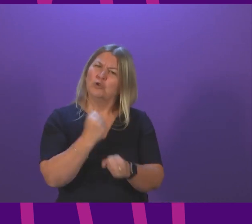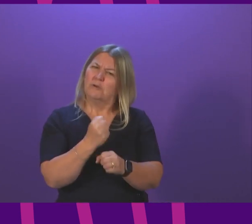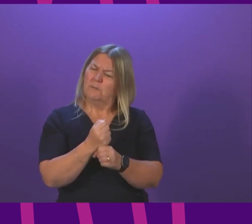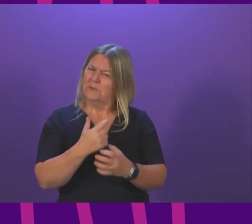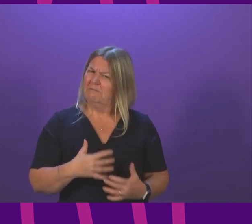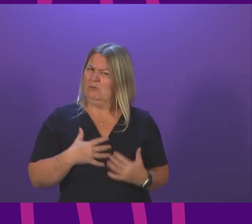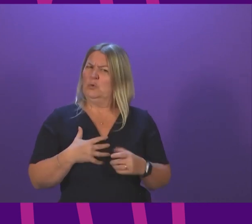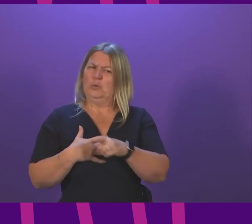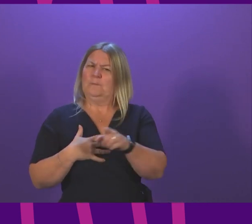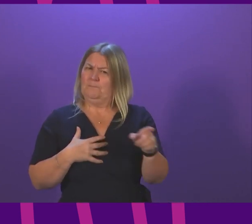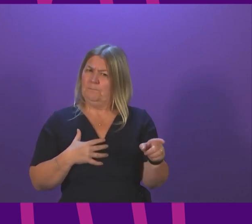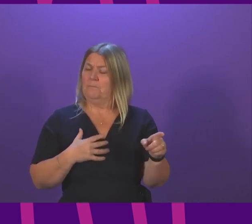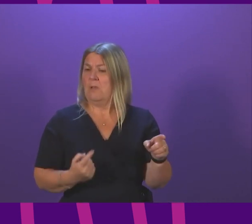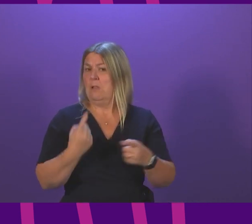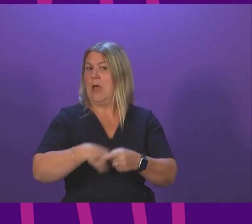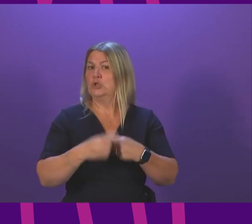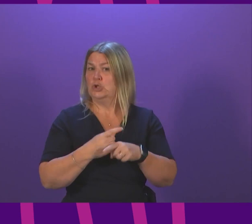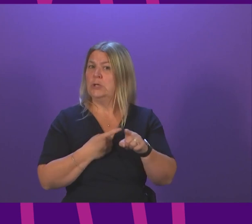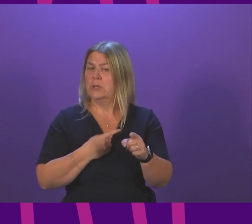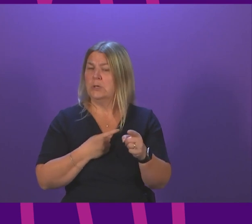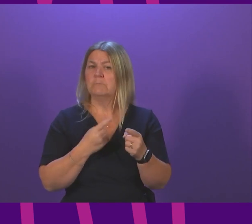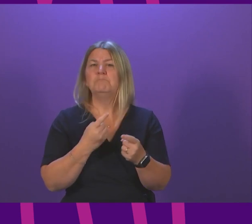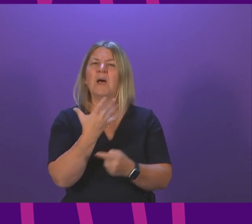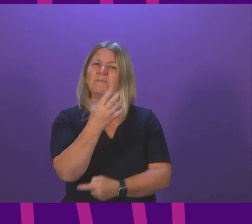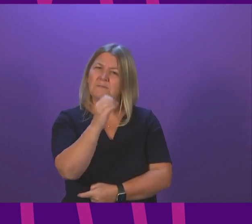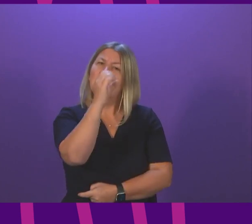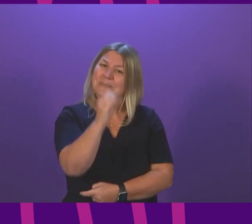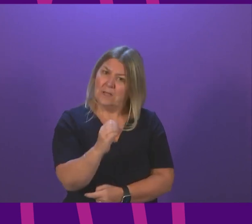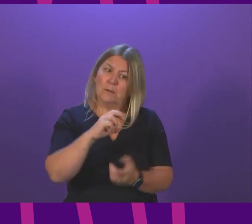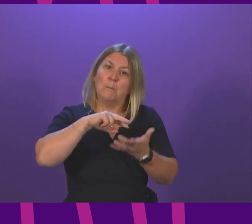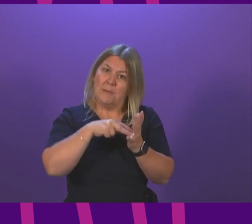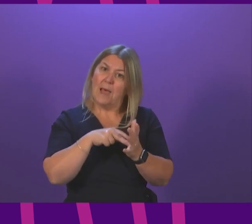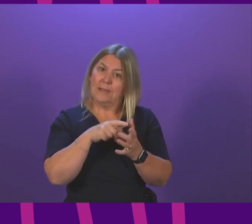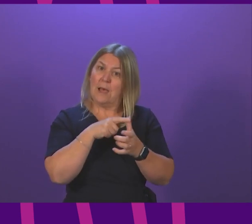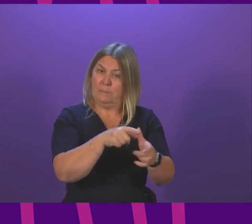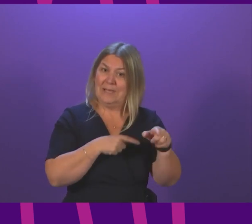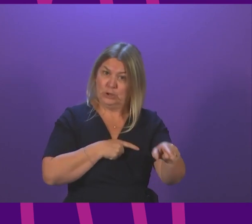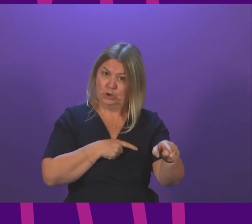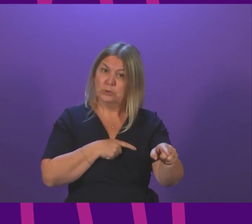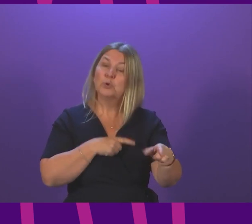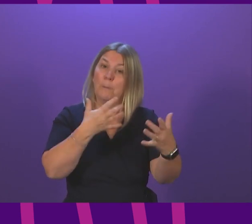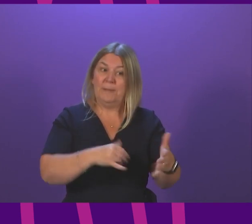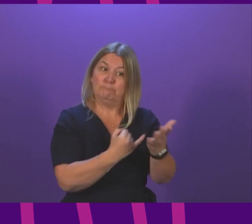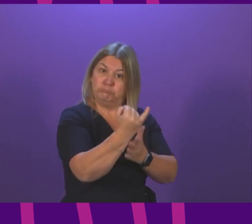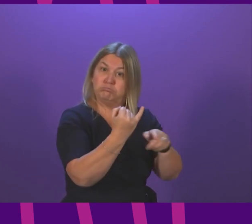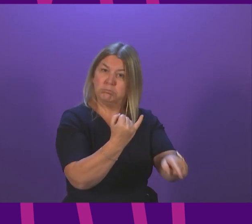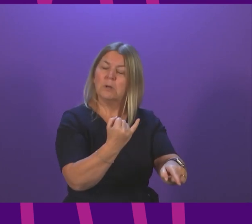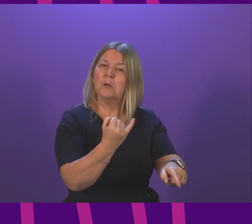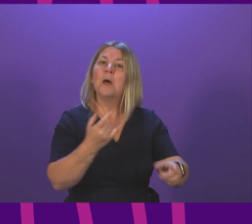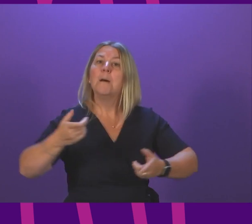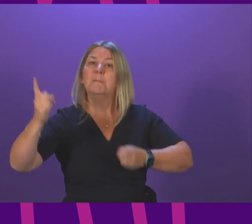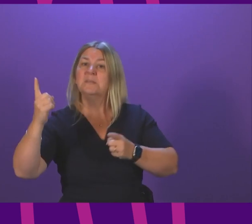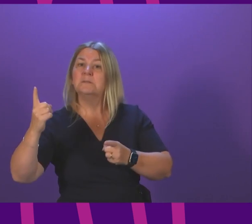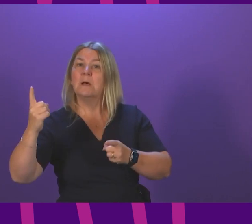is to reports in the last year ministers overturned almost 50% of planning applications first minister it's simply incorrect